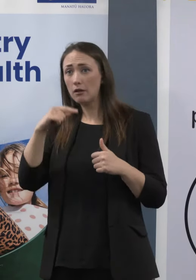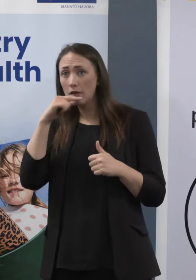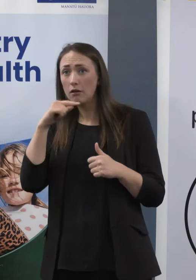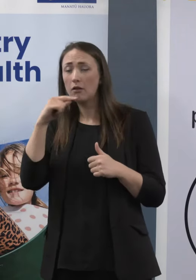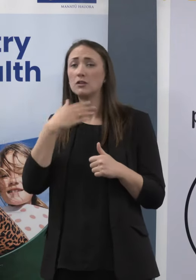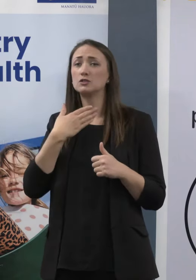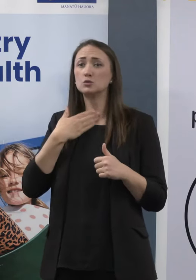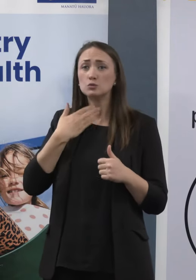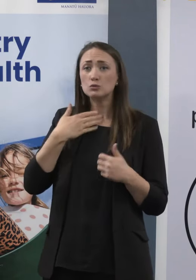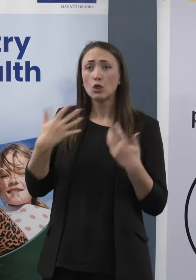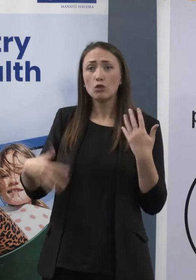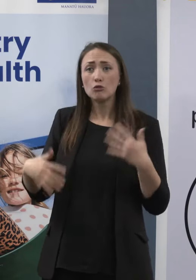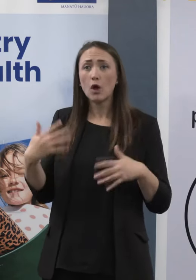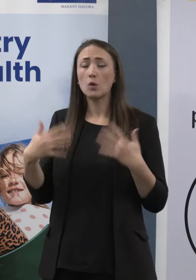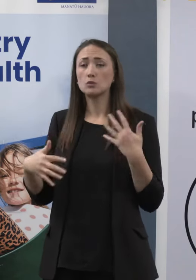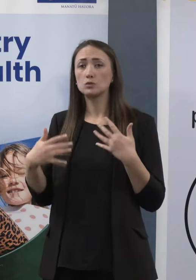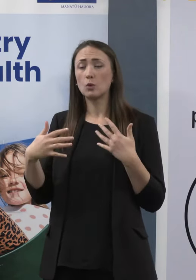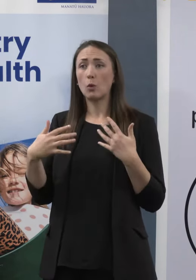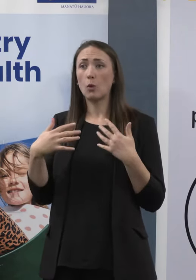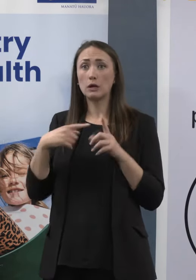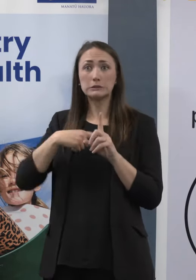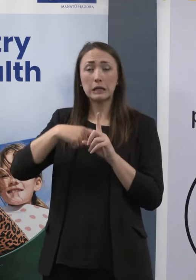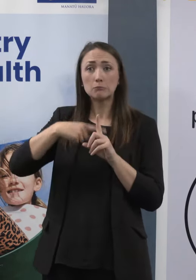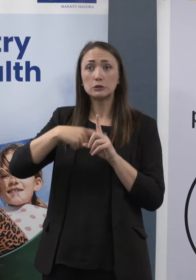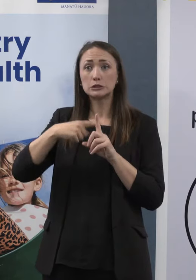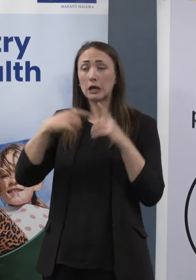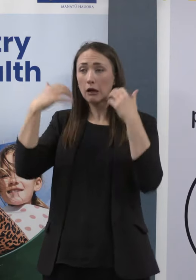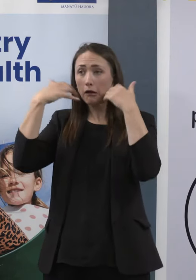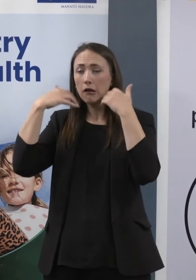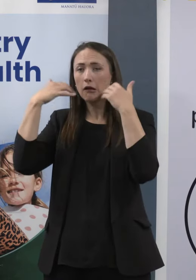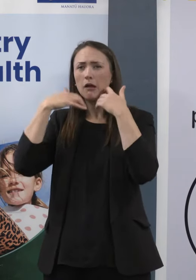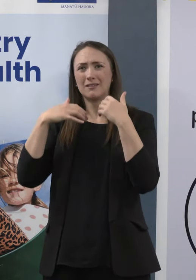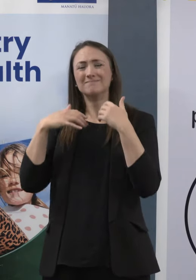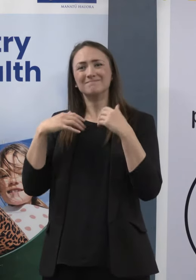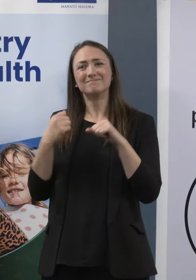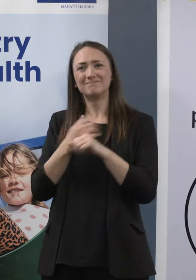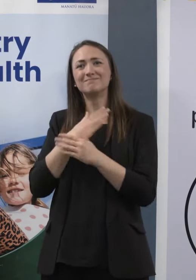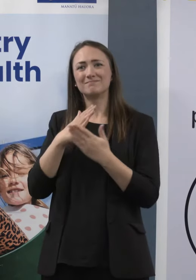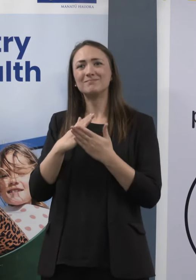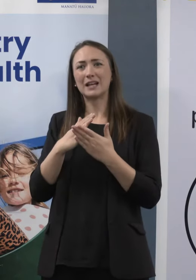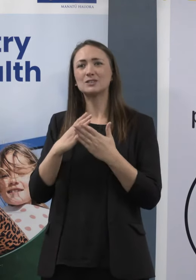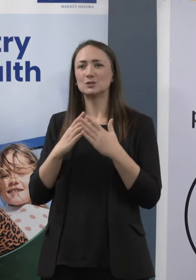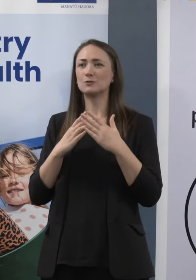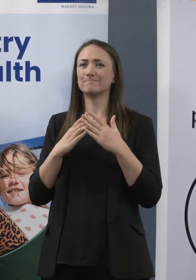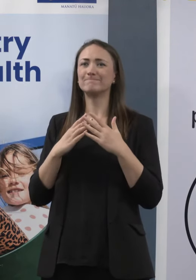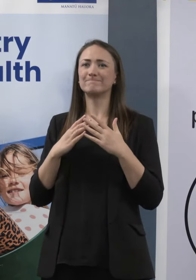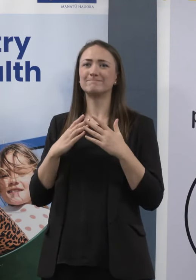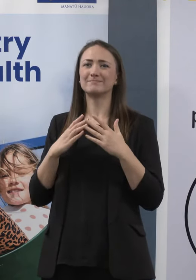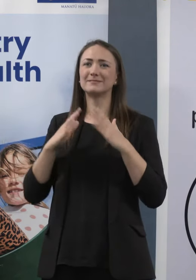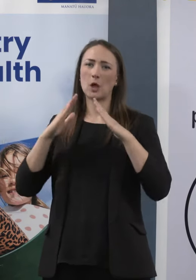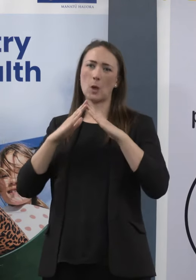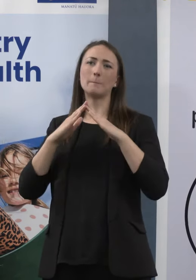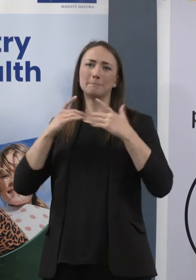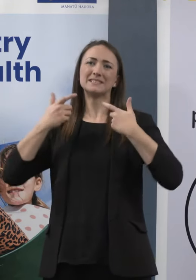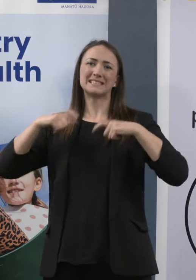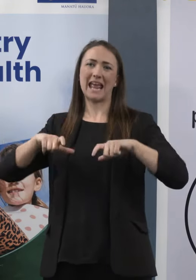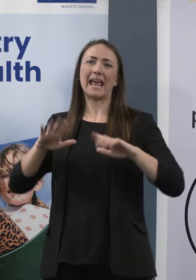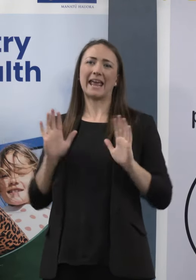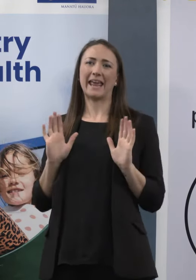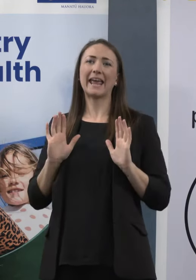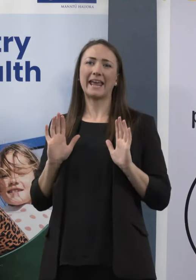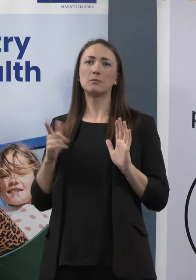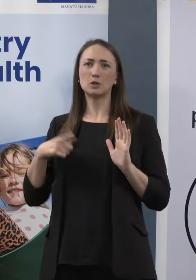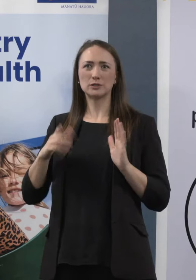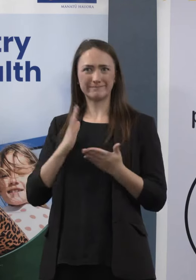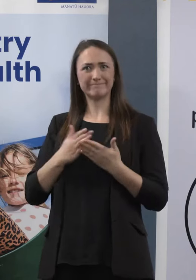or a fever, then assume you are still, you still have an acute infection and could well be infectious and stay home. But of the